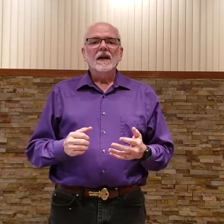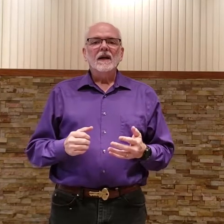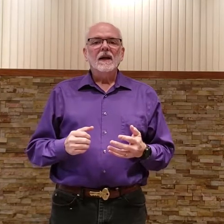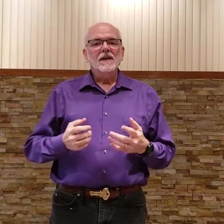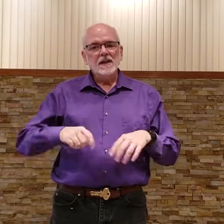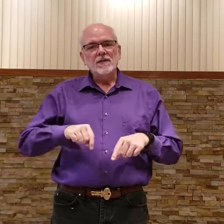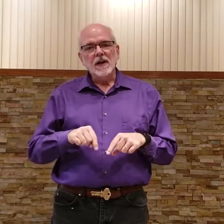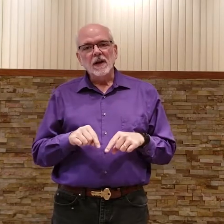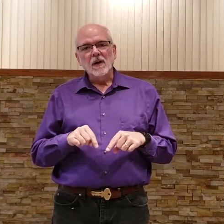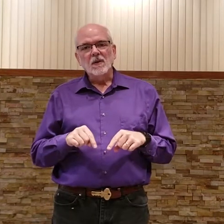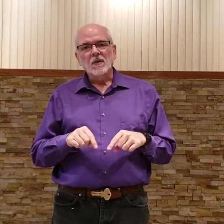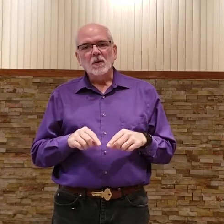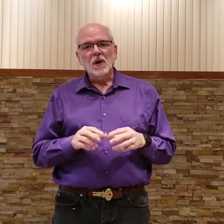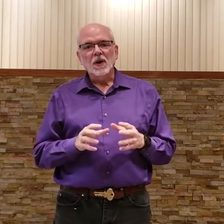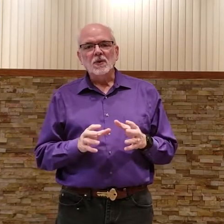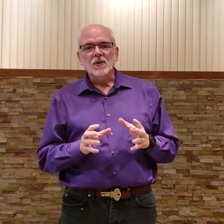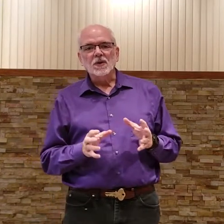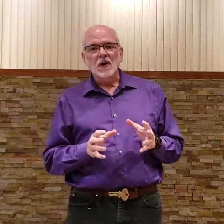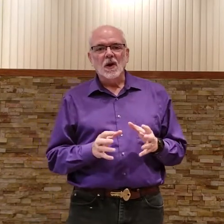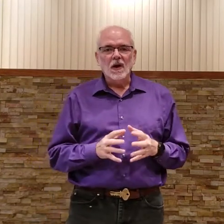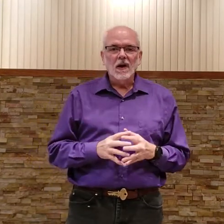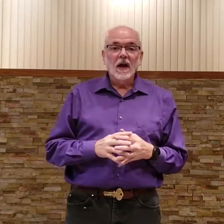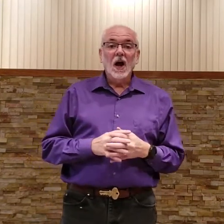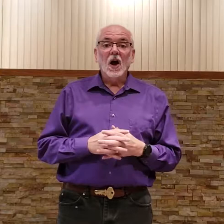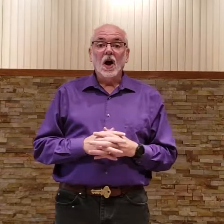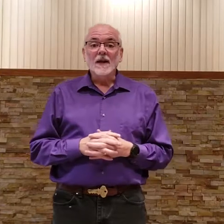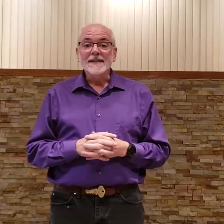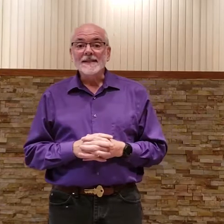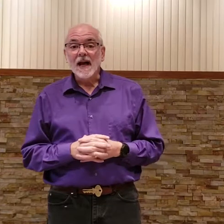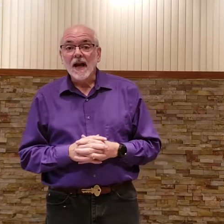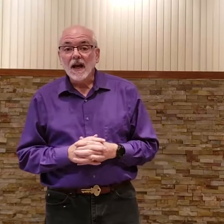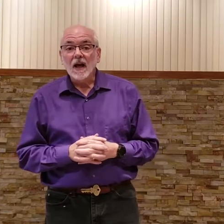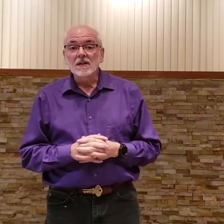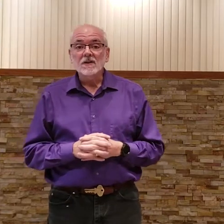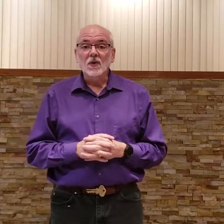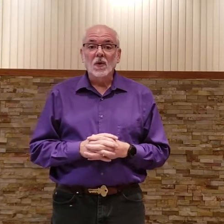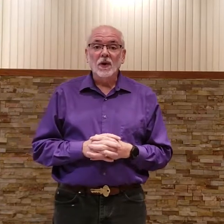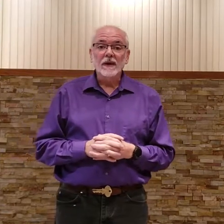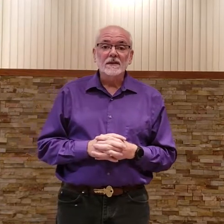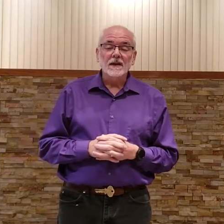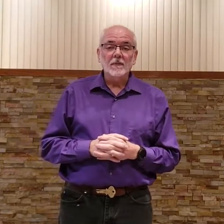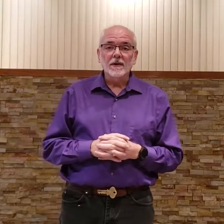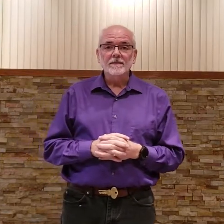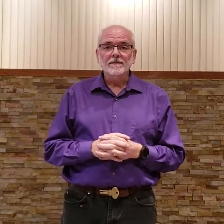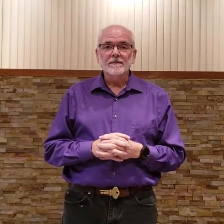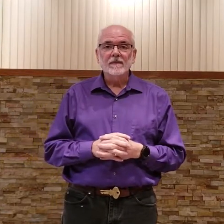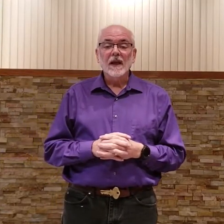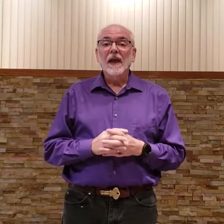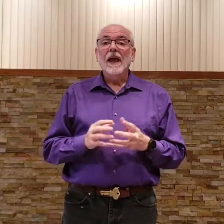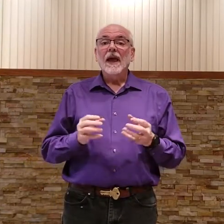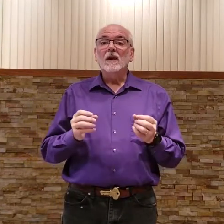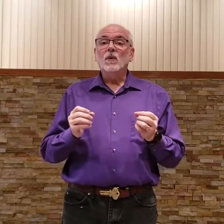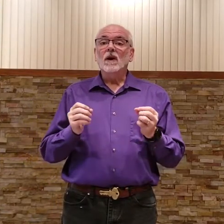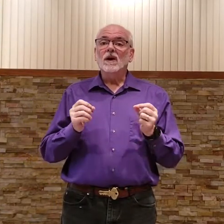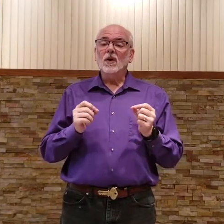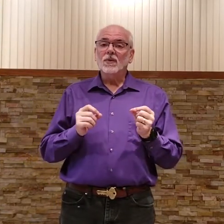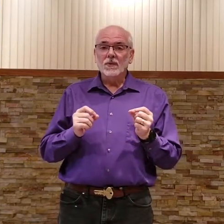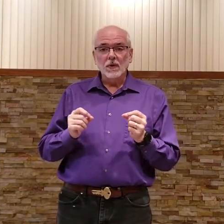In this video, we're going to go through the song on Zion's Glorious Summit. And we're going to go through